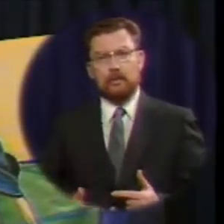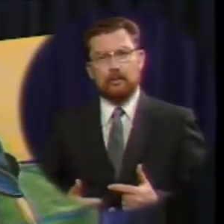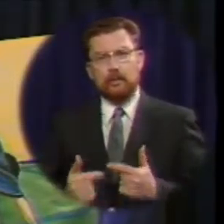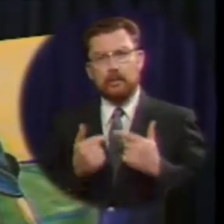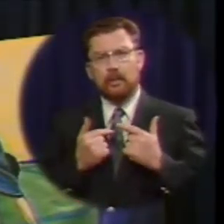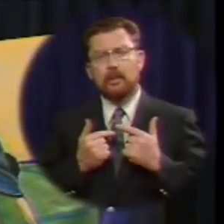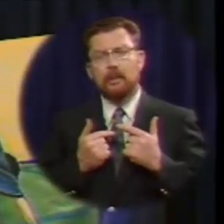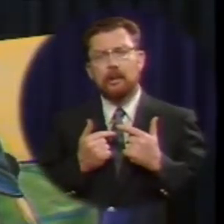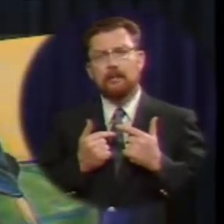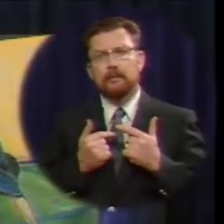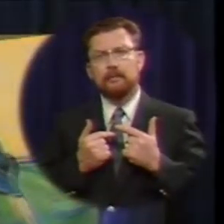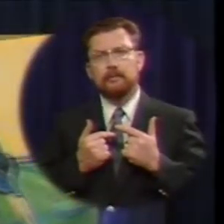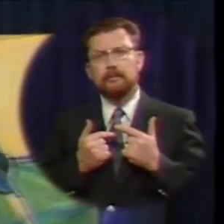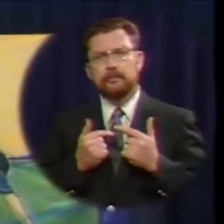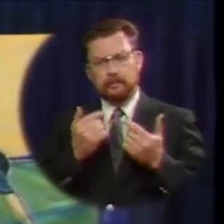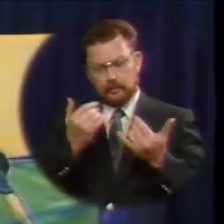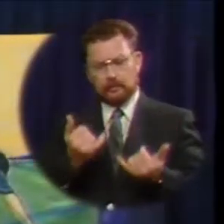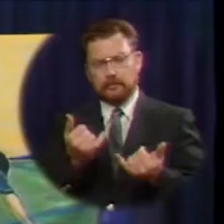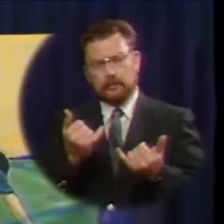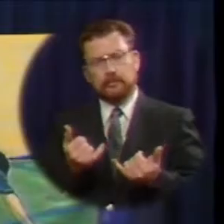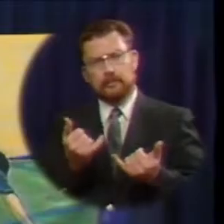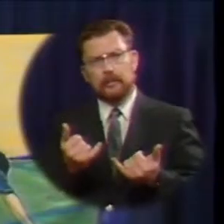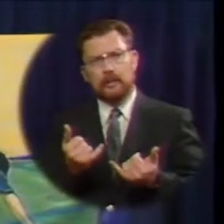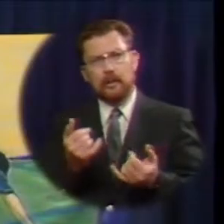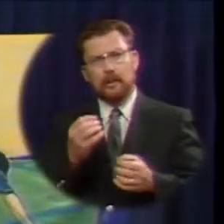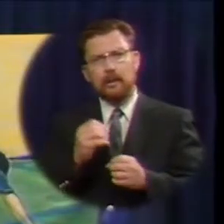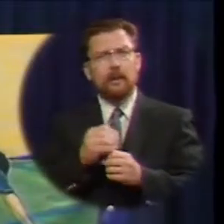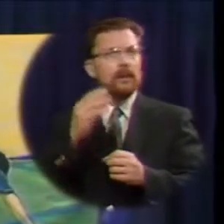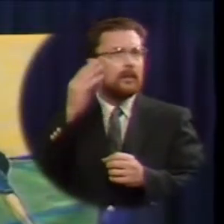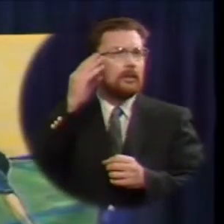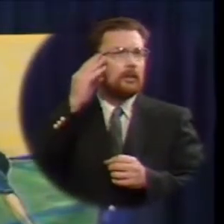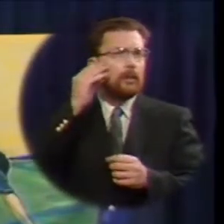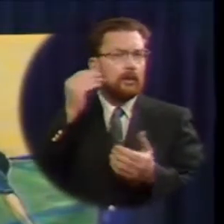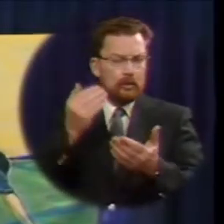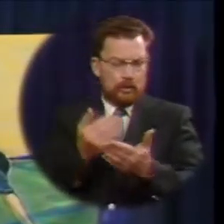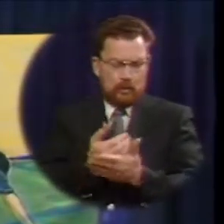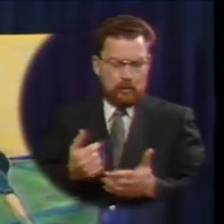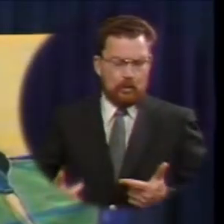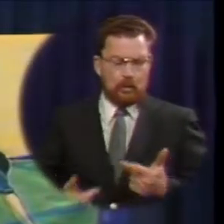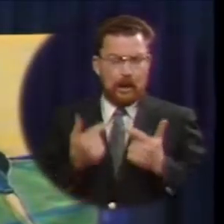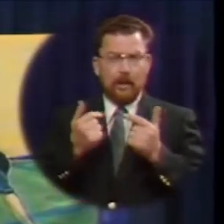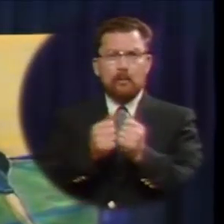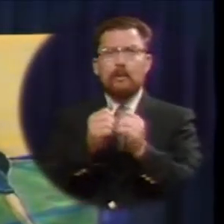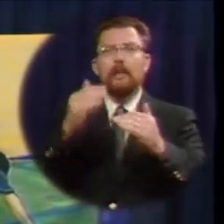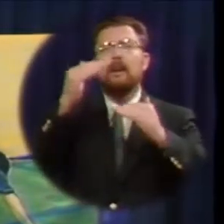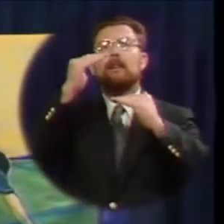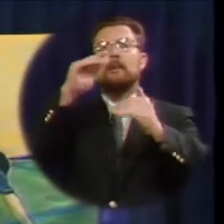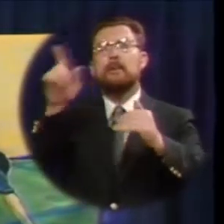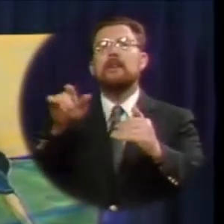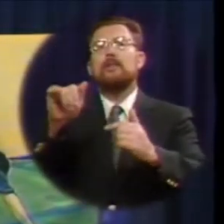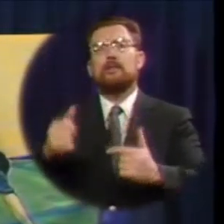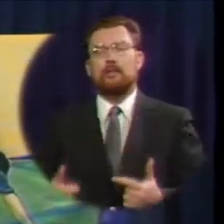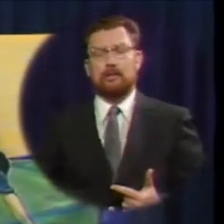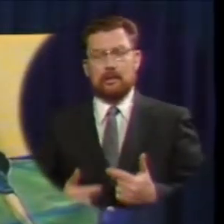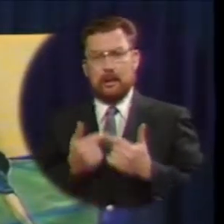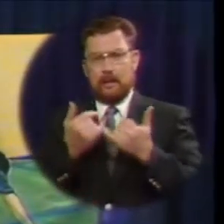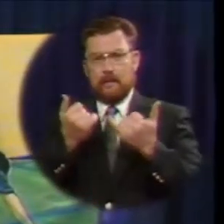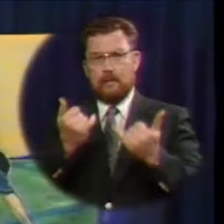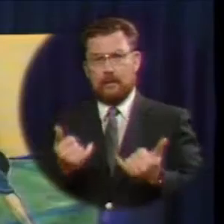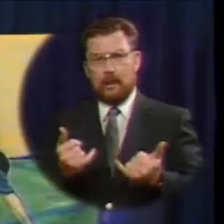enter the gate right now and experience new life abundant life eternal life right now allow jesus